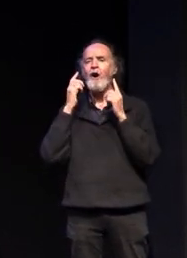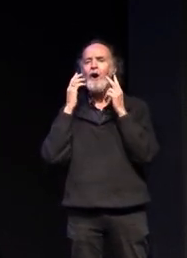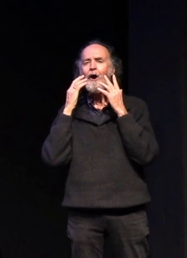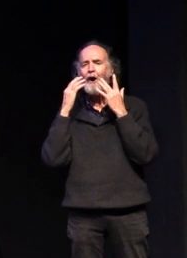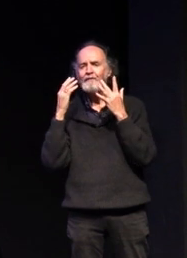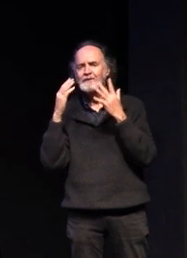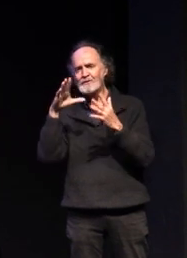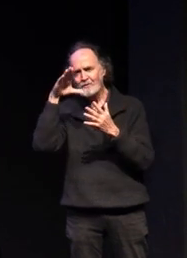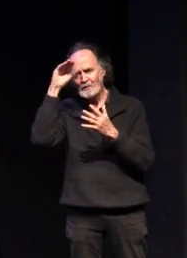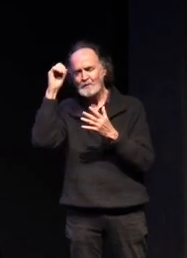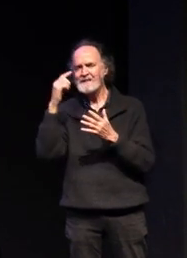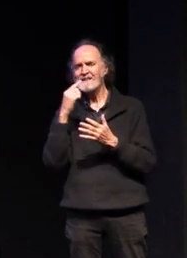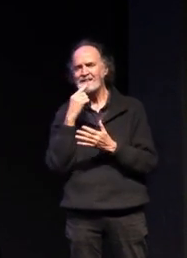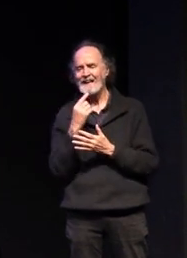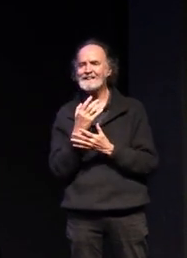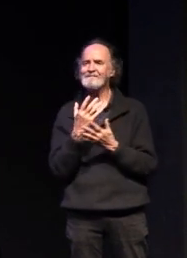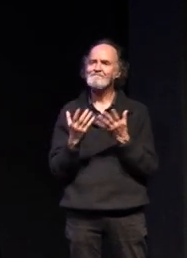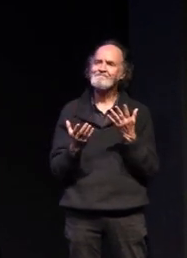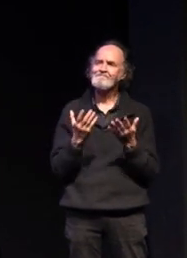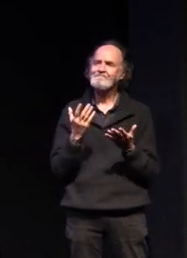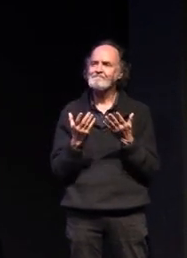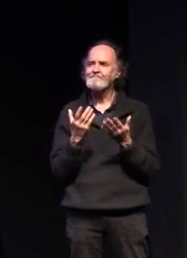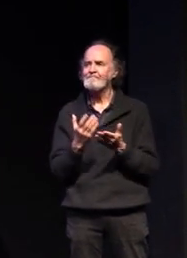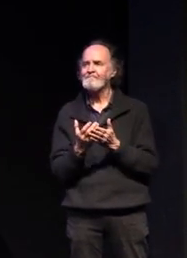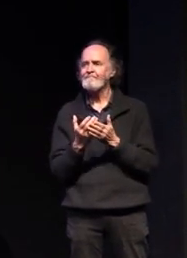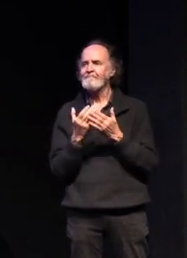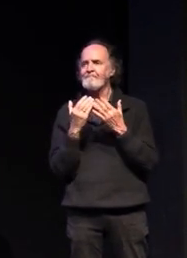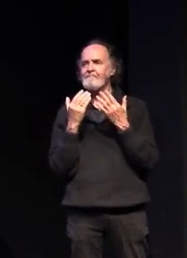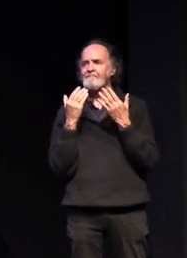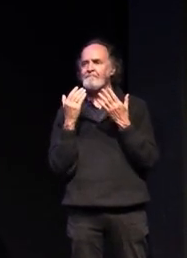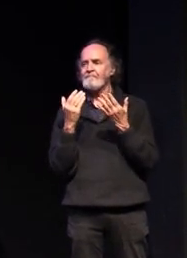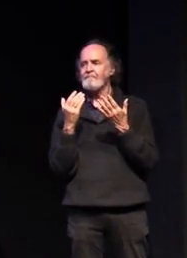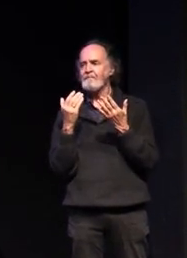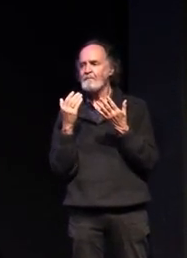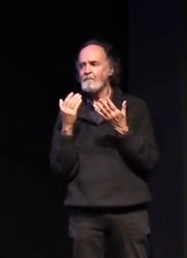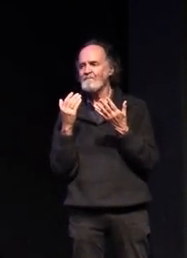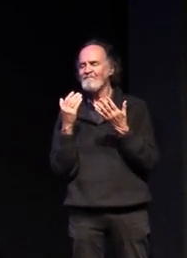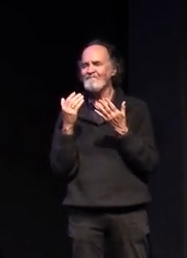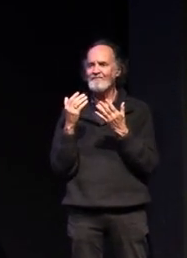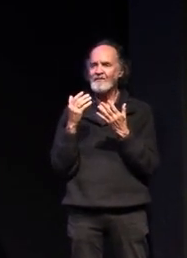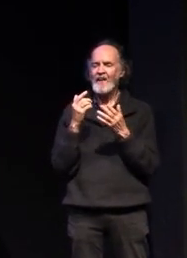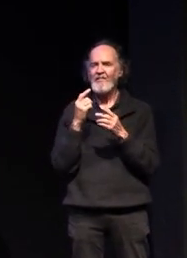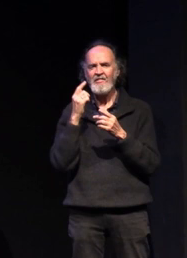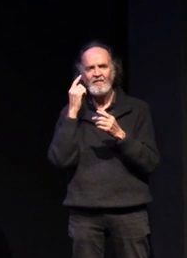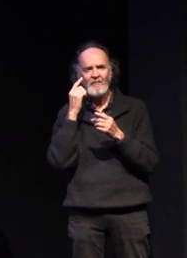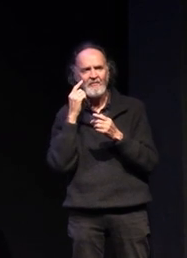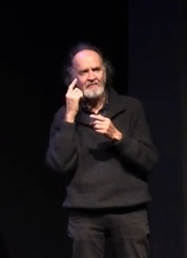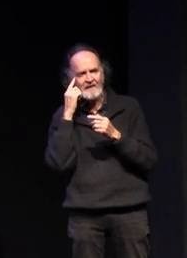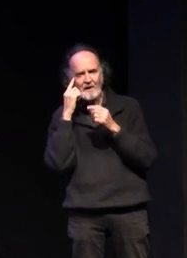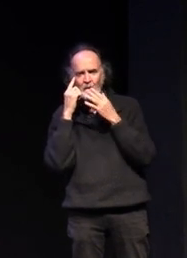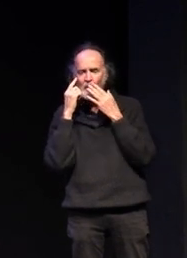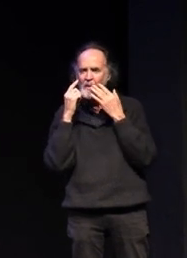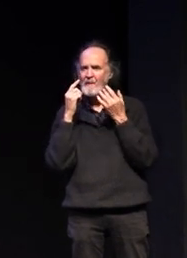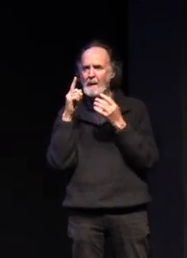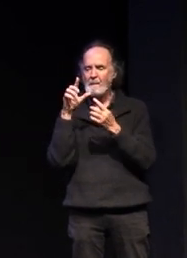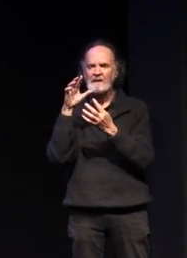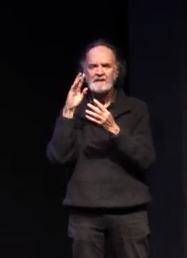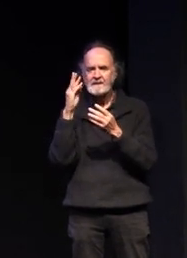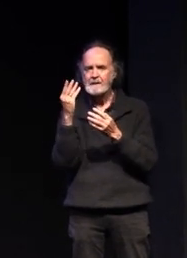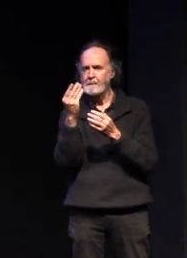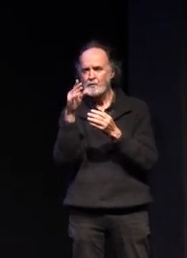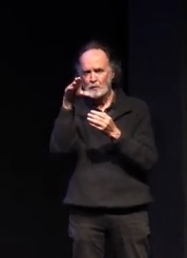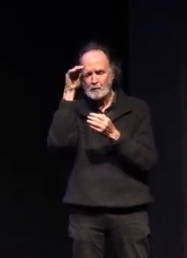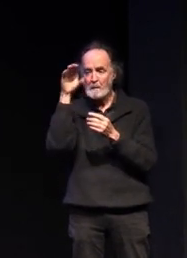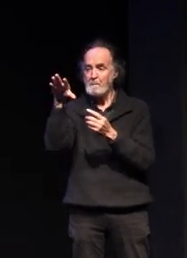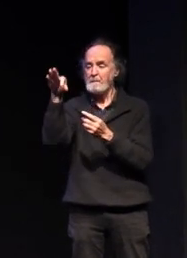how that sort of came about and quite often it's been about friends or what other people have told them that they would enjoy and